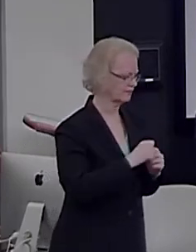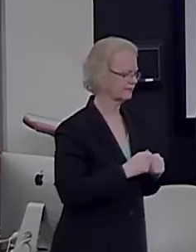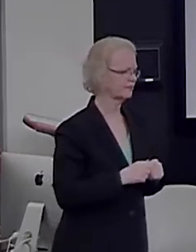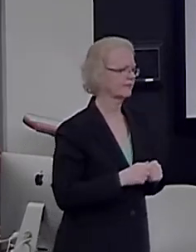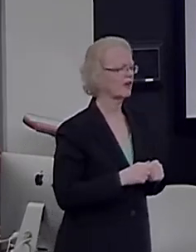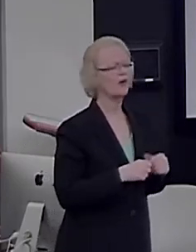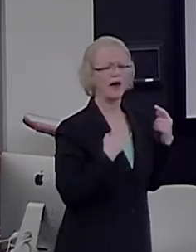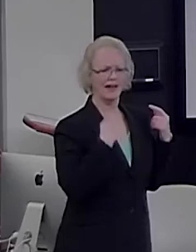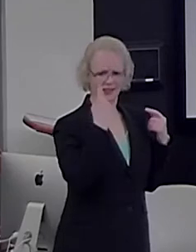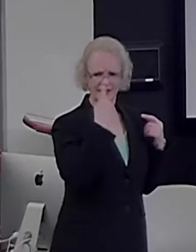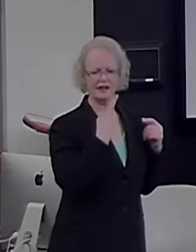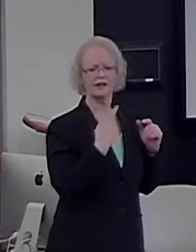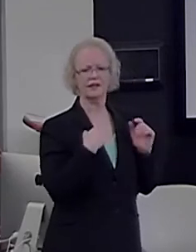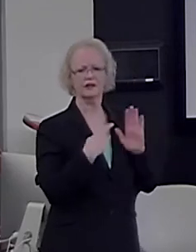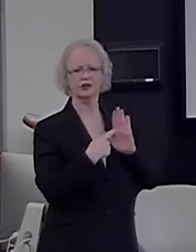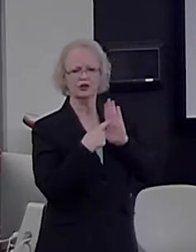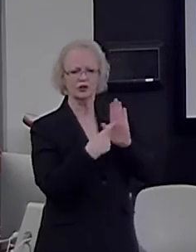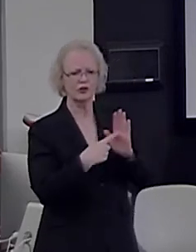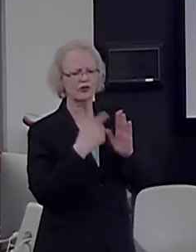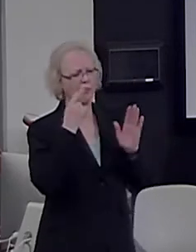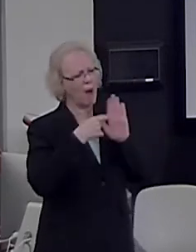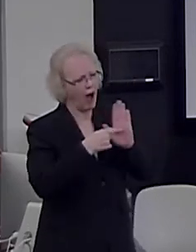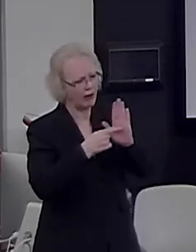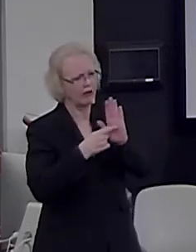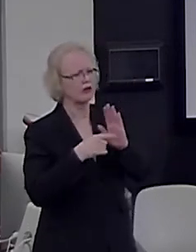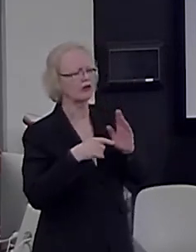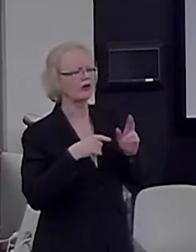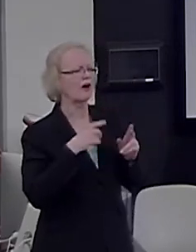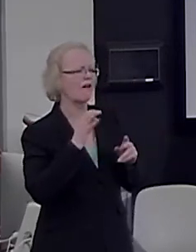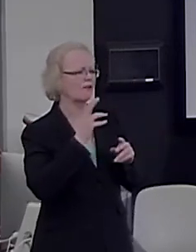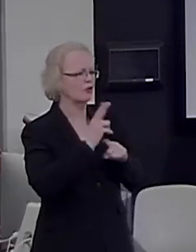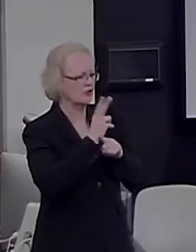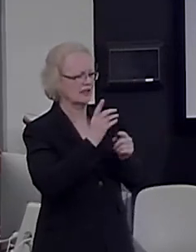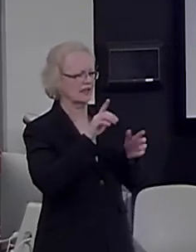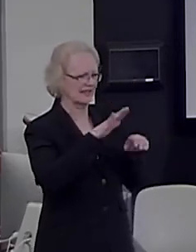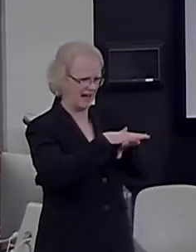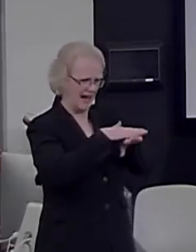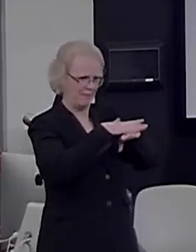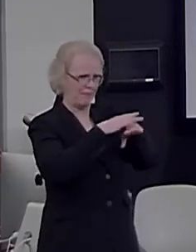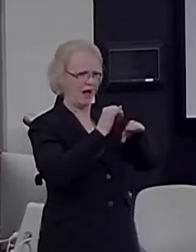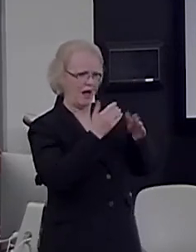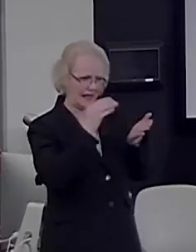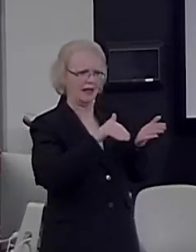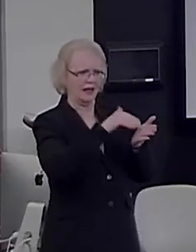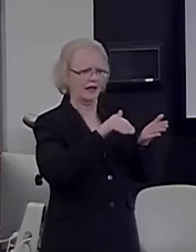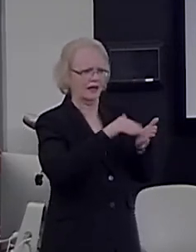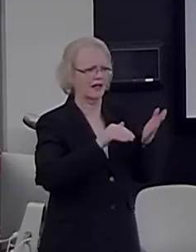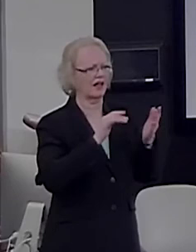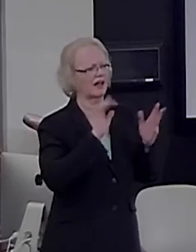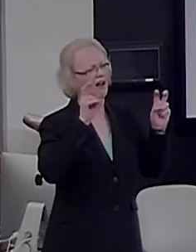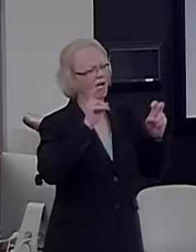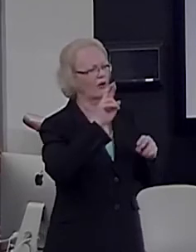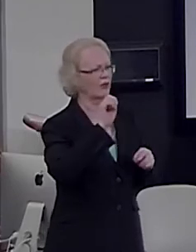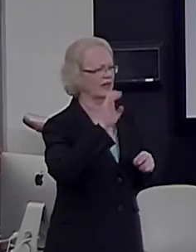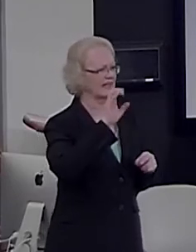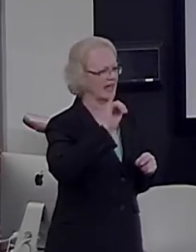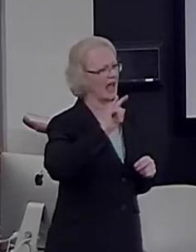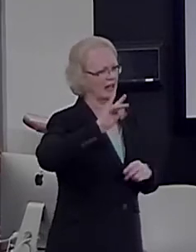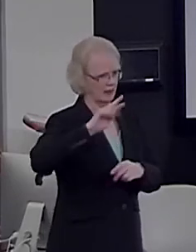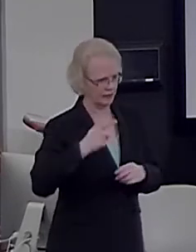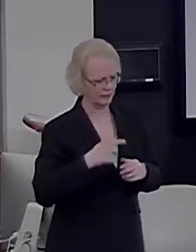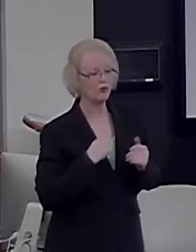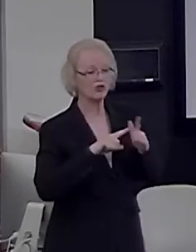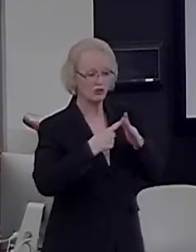characteristic of this recycling model. We start with a small preference for simple objects, such as the numerosity of a set of dots.